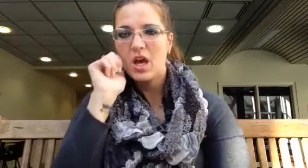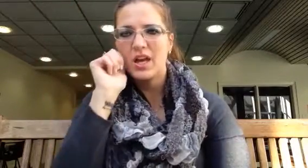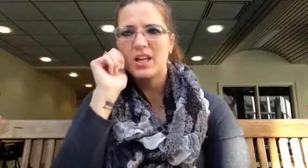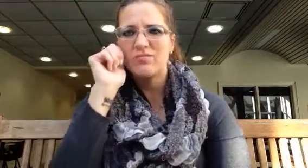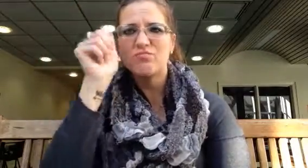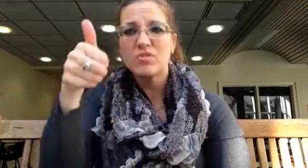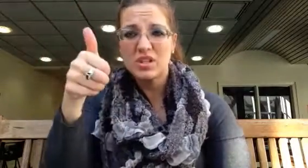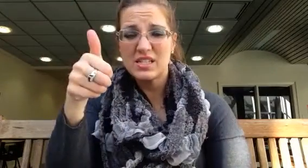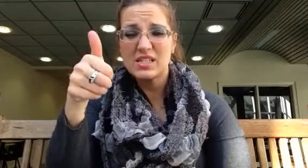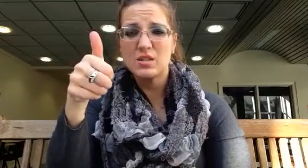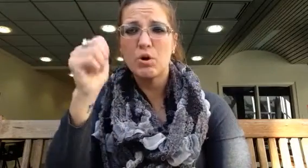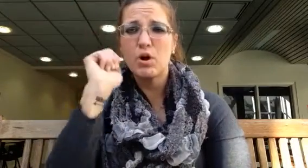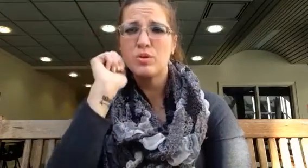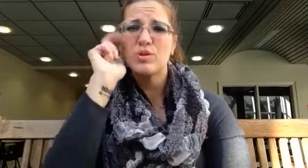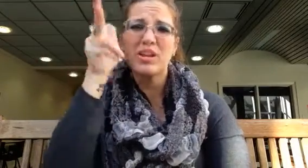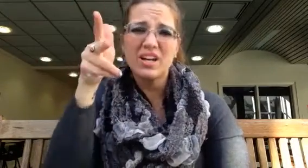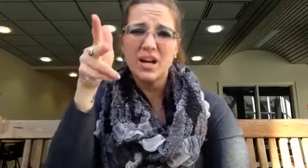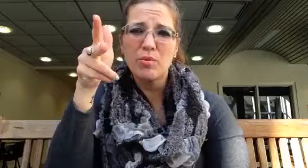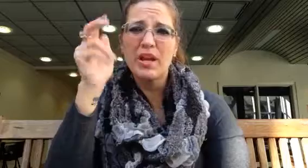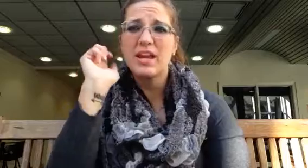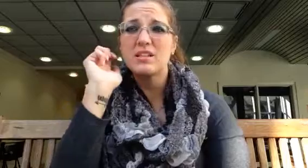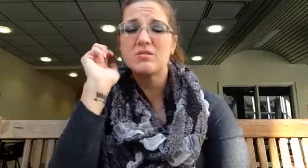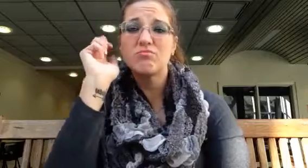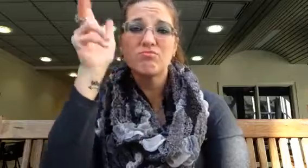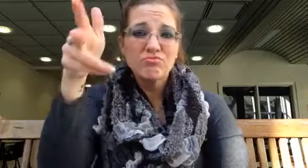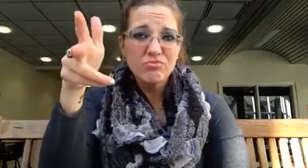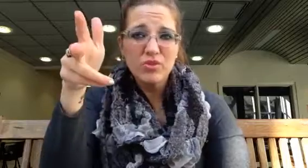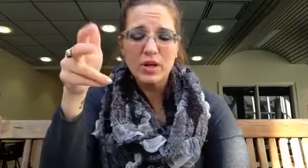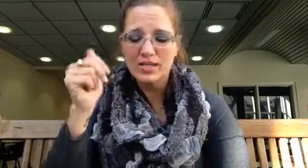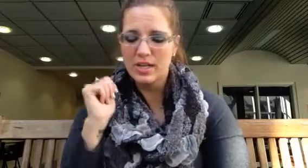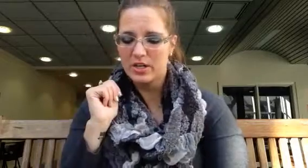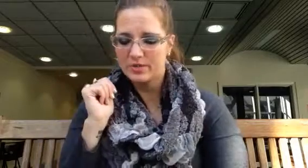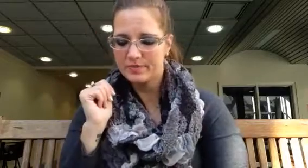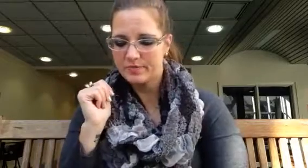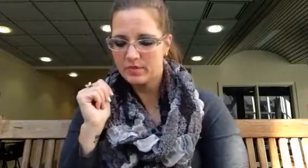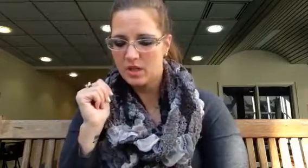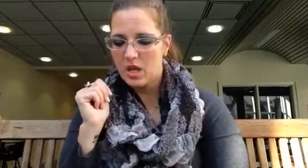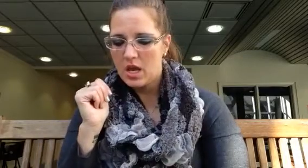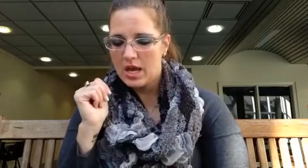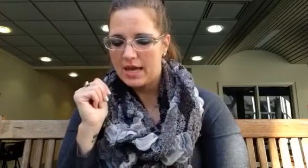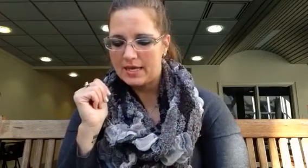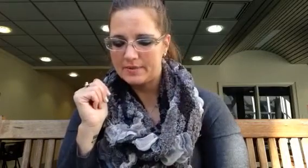And. Because this is tomorrow. So like in a couple days. A few days later. Um.